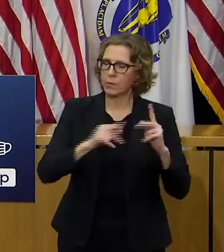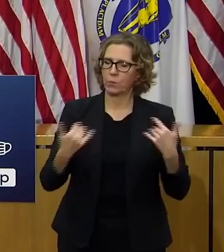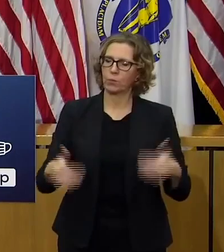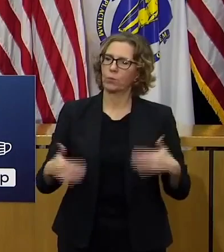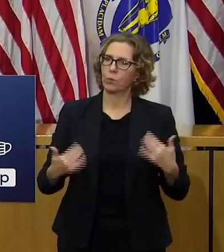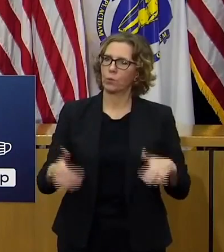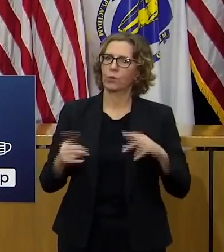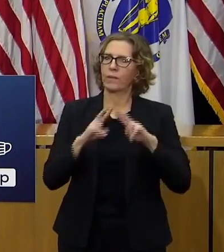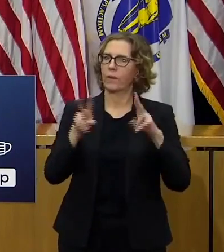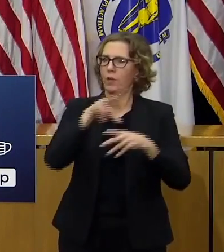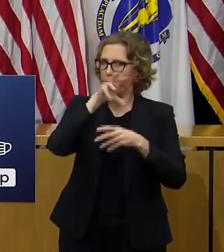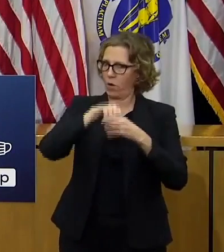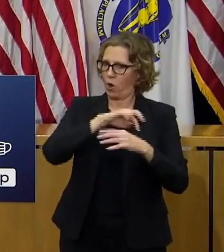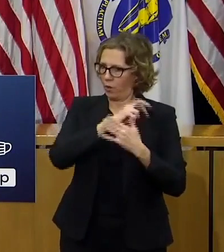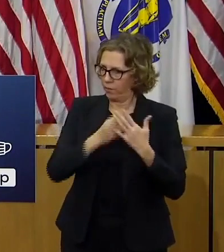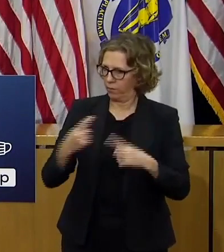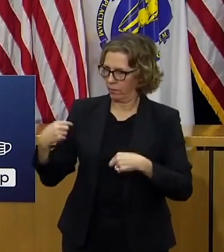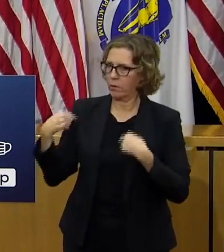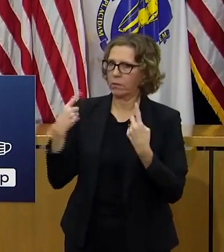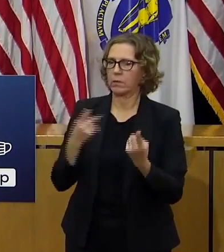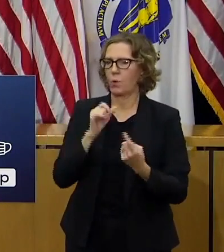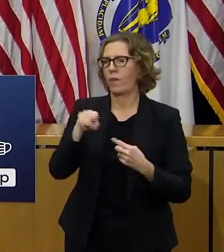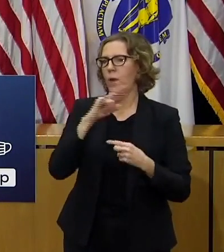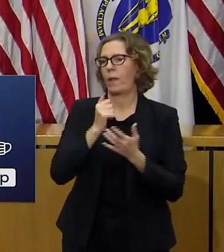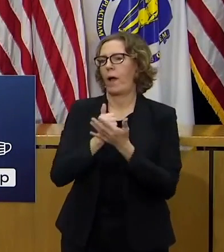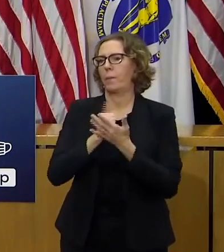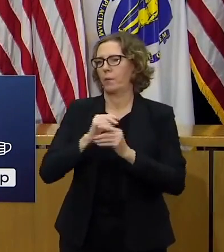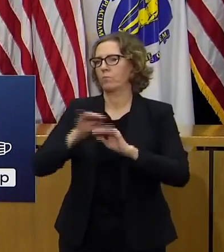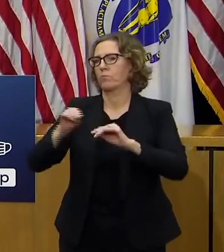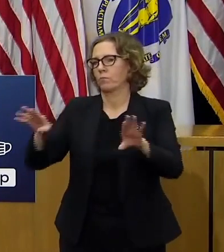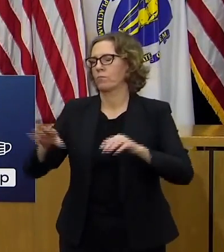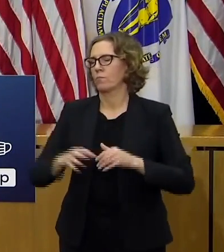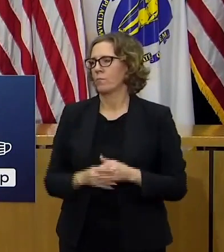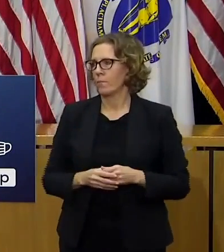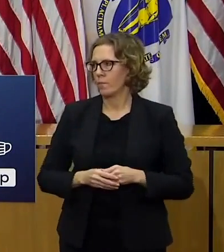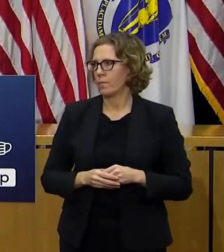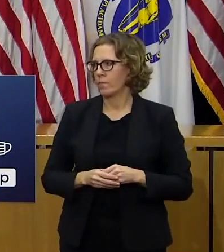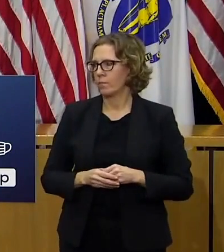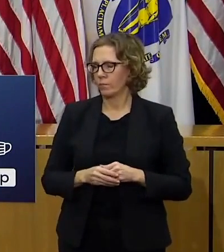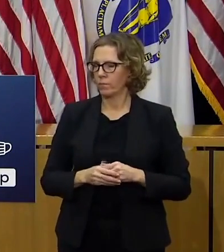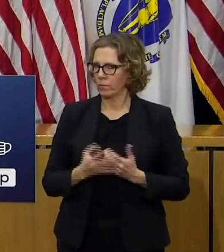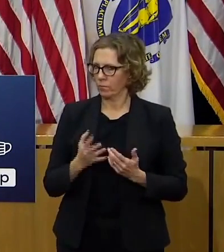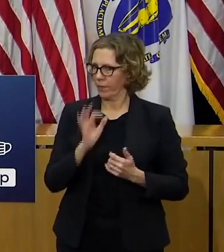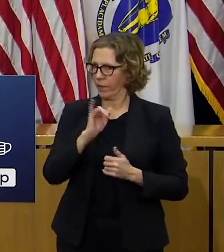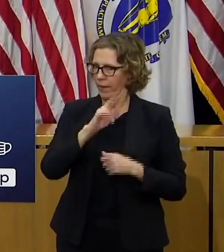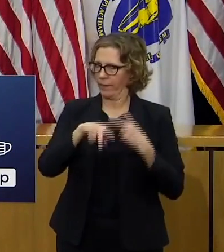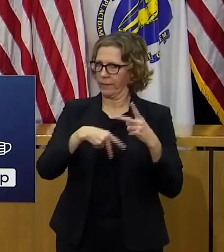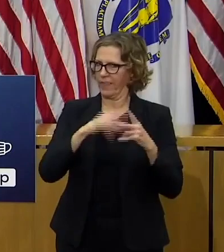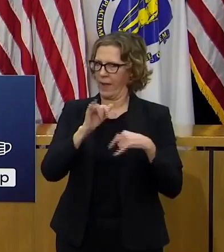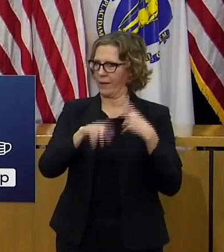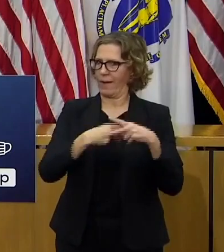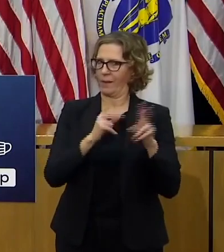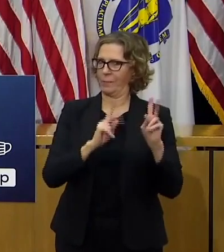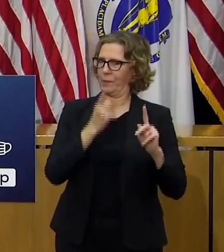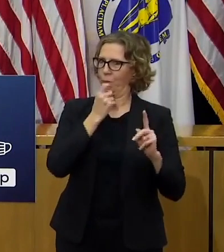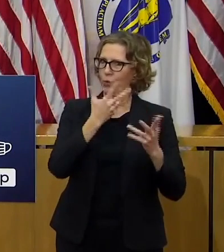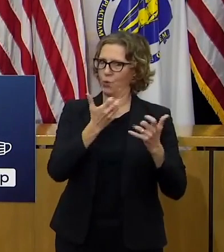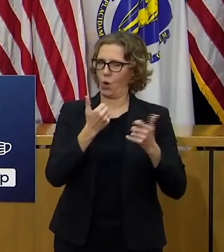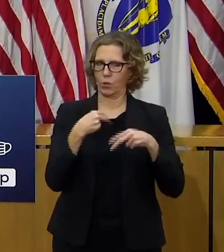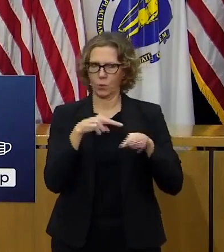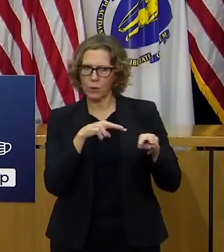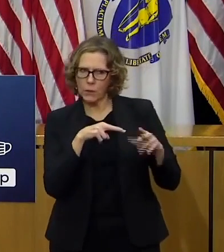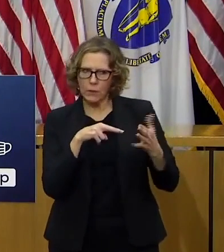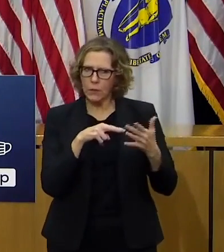pretty steeped in this stuff for the past couple of months and are really exactly the kinds of spokespeople you would want to be